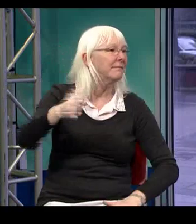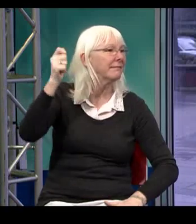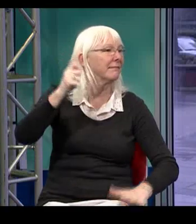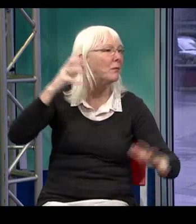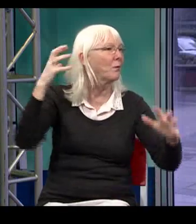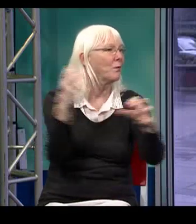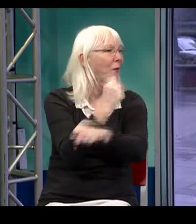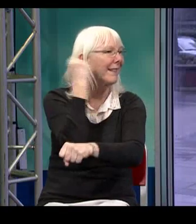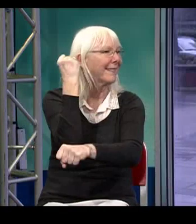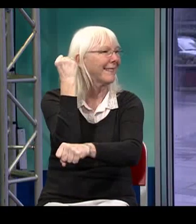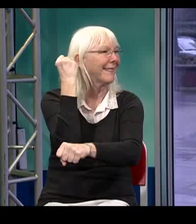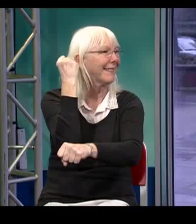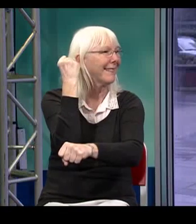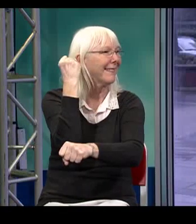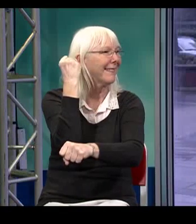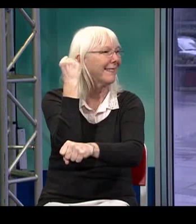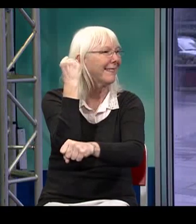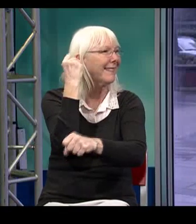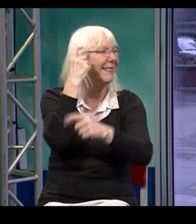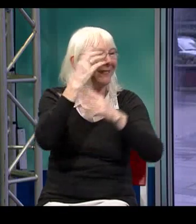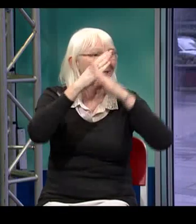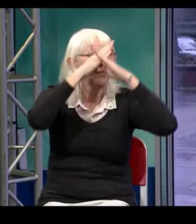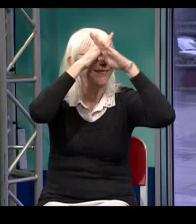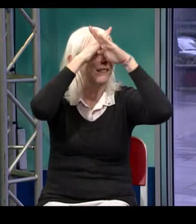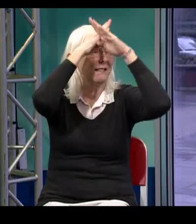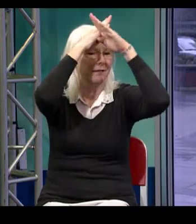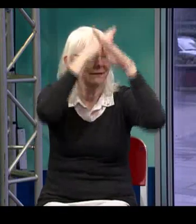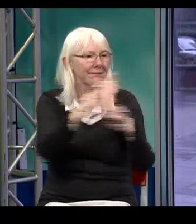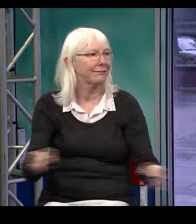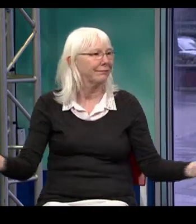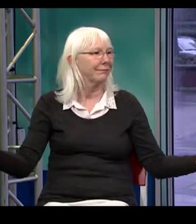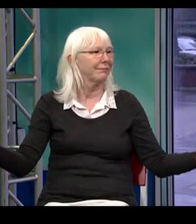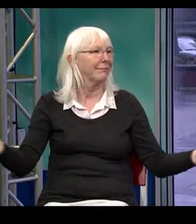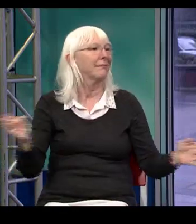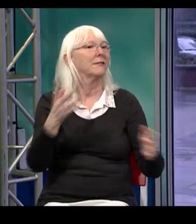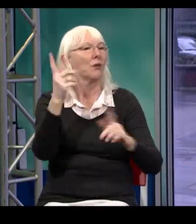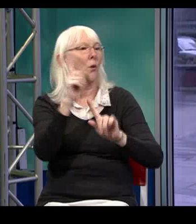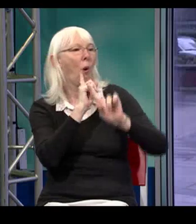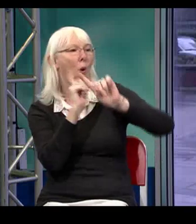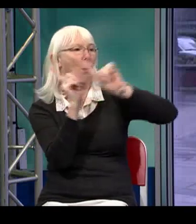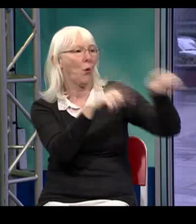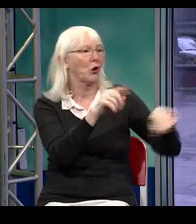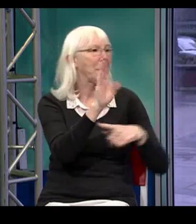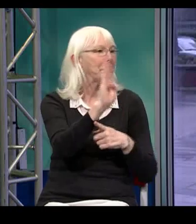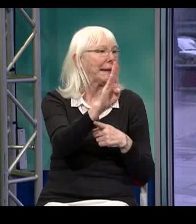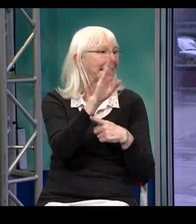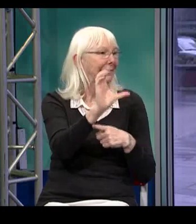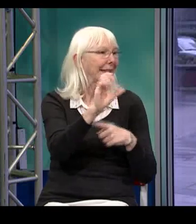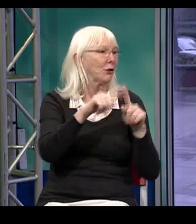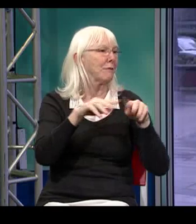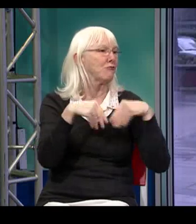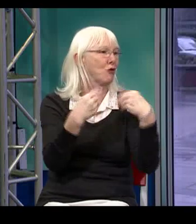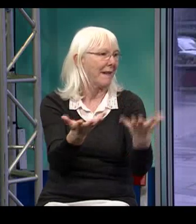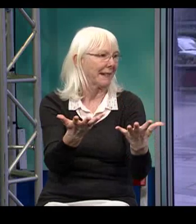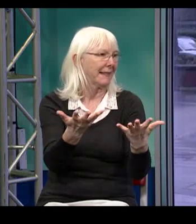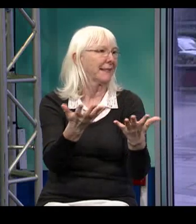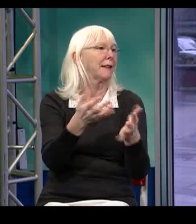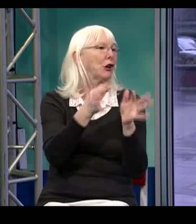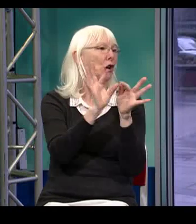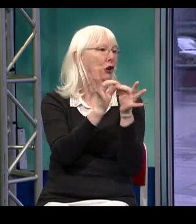made a decision, and it was a unanimous decision that the medical services plan of British Columbia had to provide interpretation